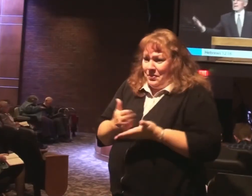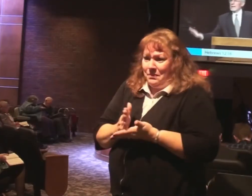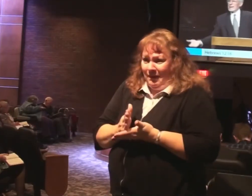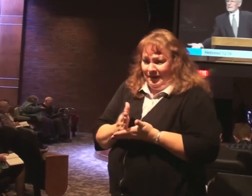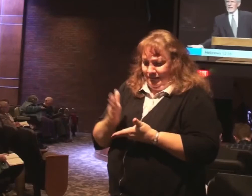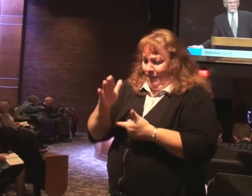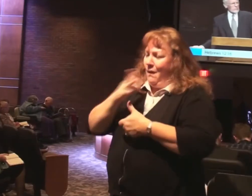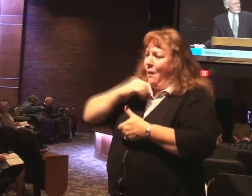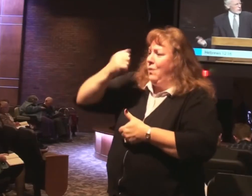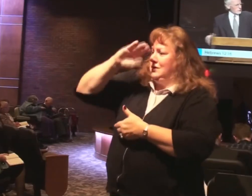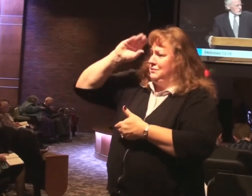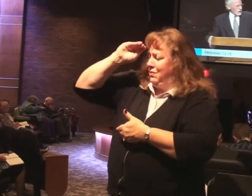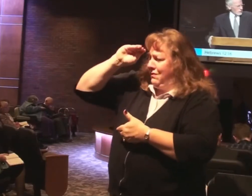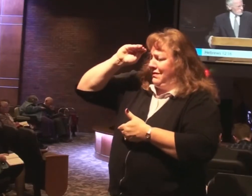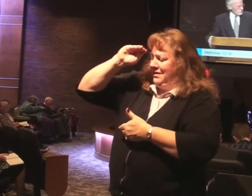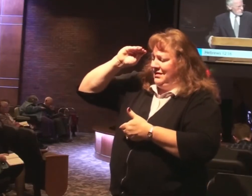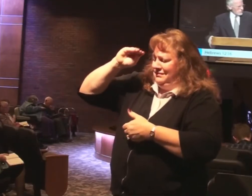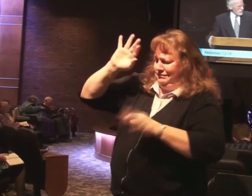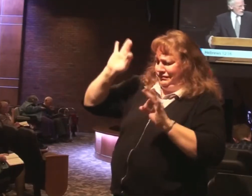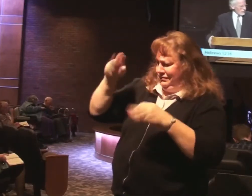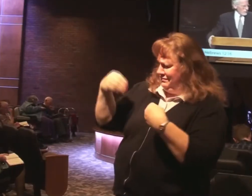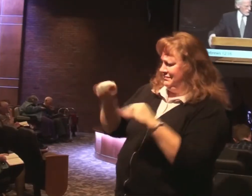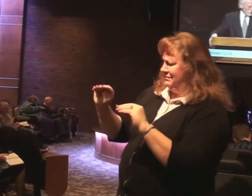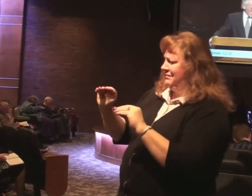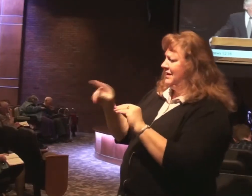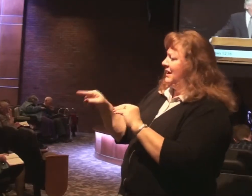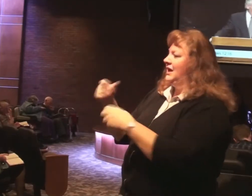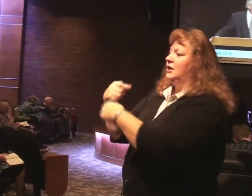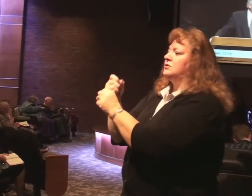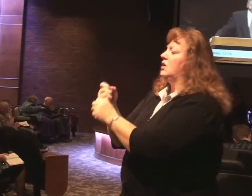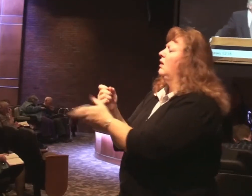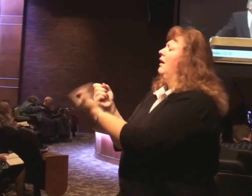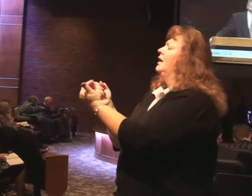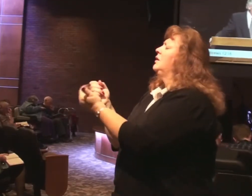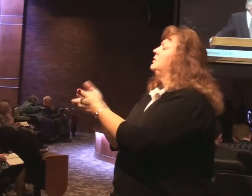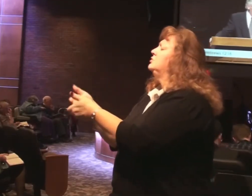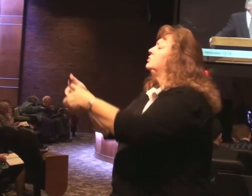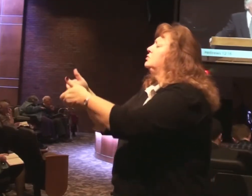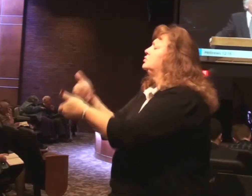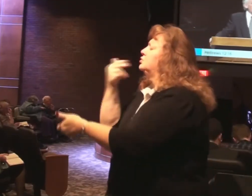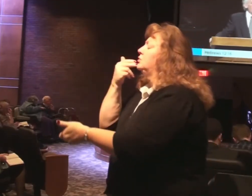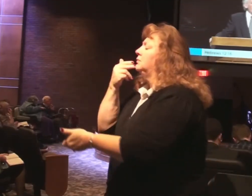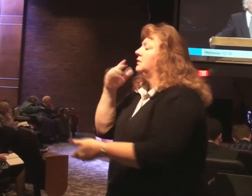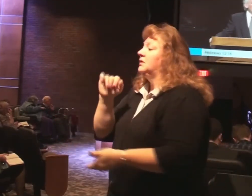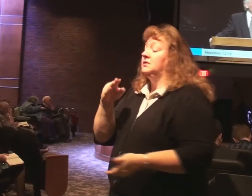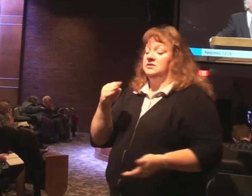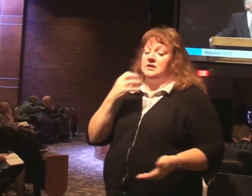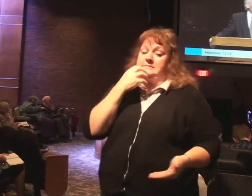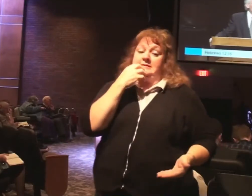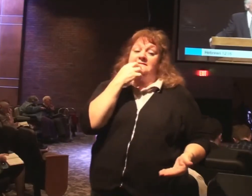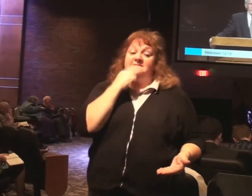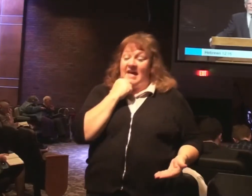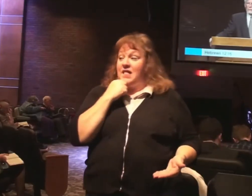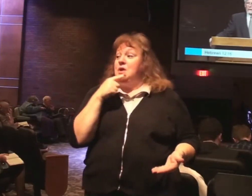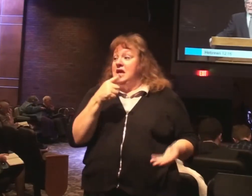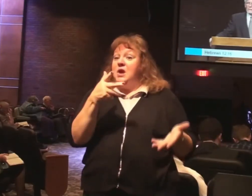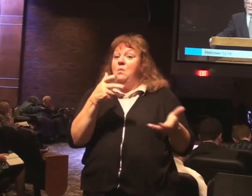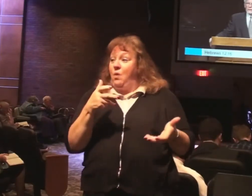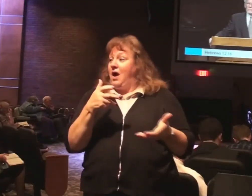he said to his brother Jacob. He was making dinner. You know, give me a bowl of soup. Jacob valued that birthright. He realized it